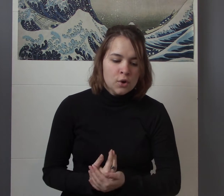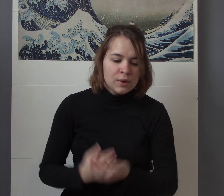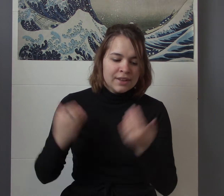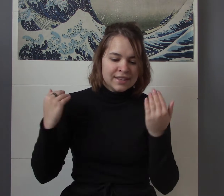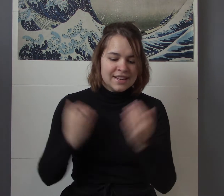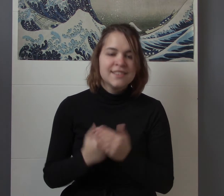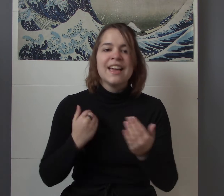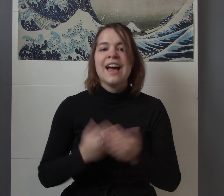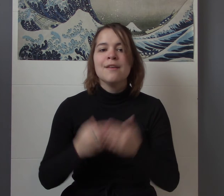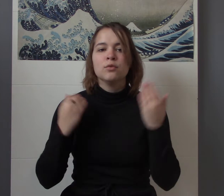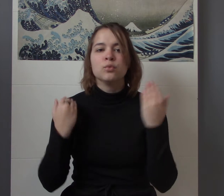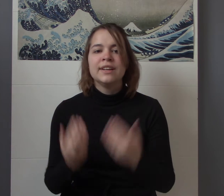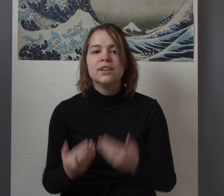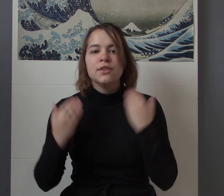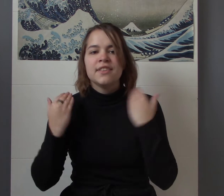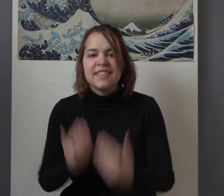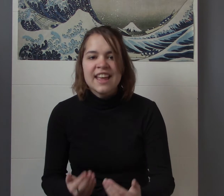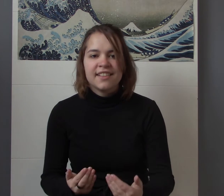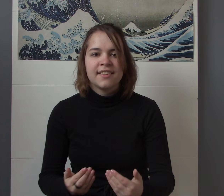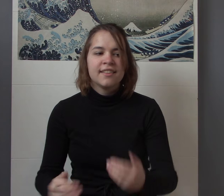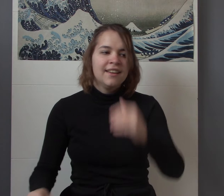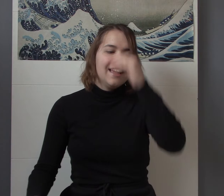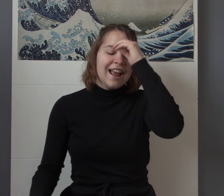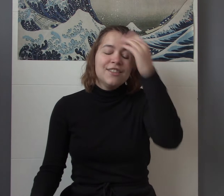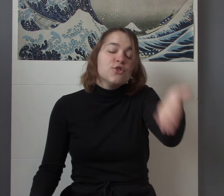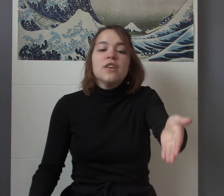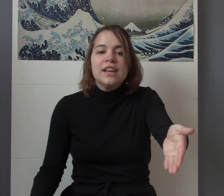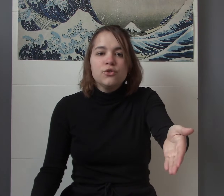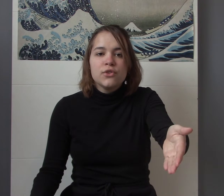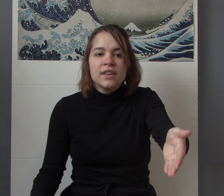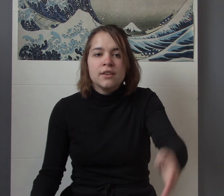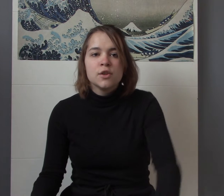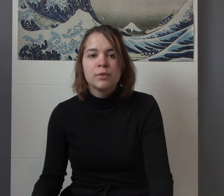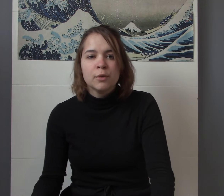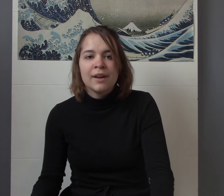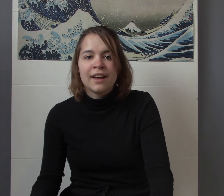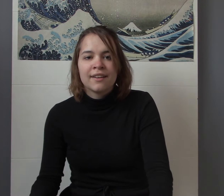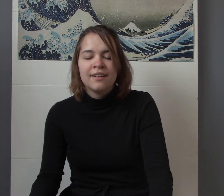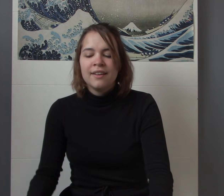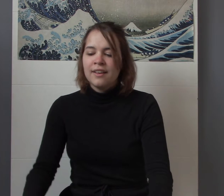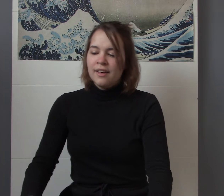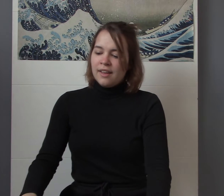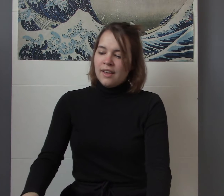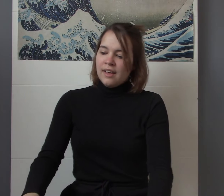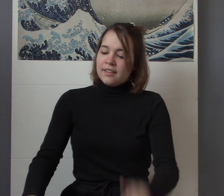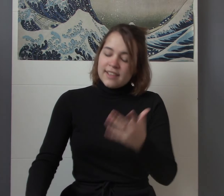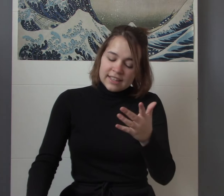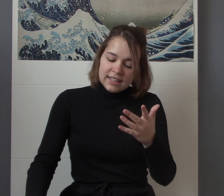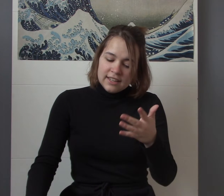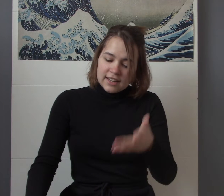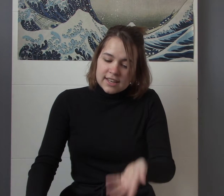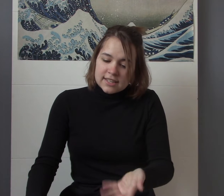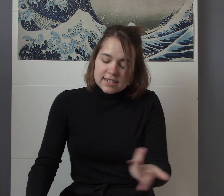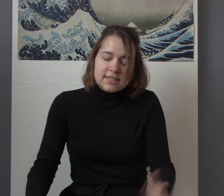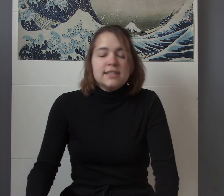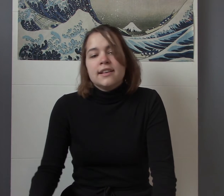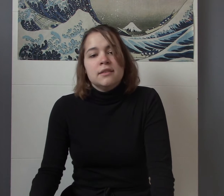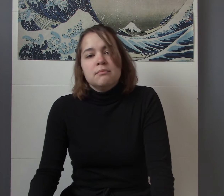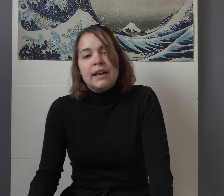that needs to have real stakes and it's just not interesting to bring her back secondly it it doesn't make